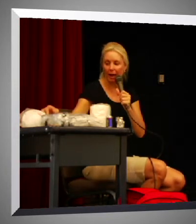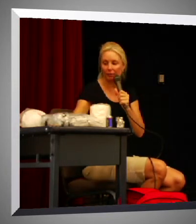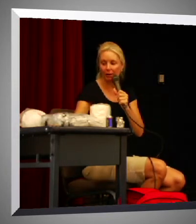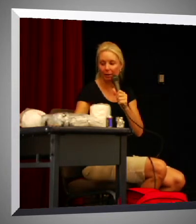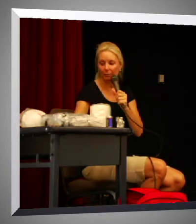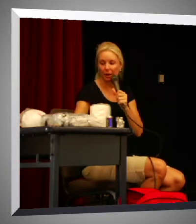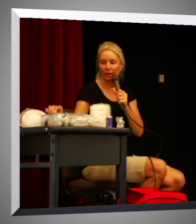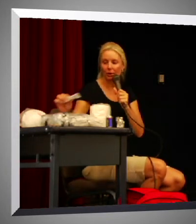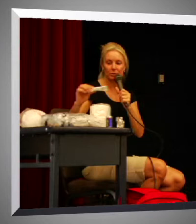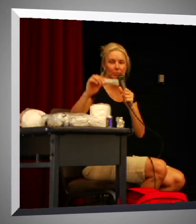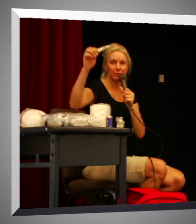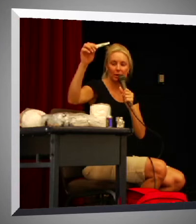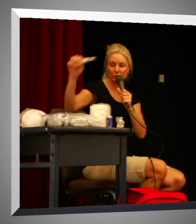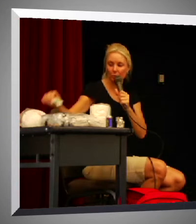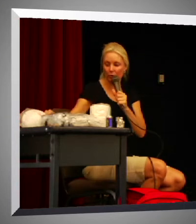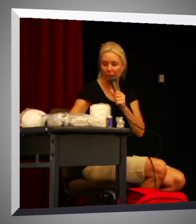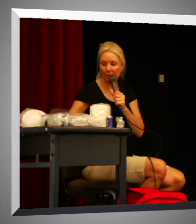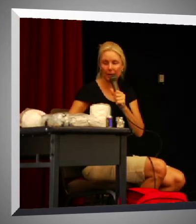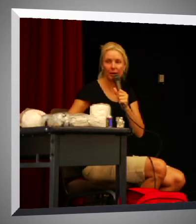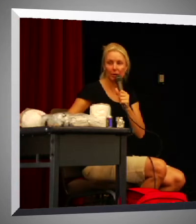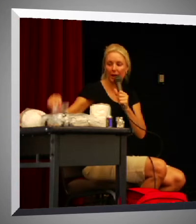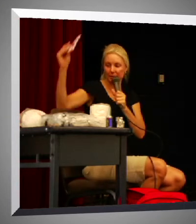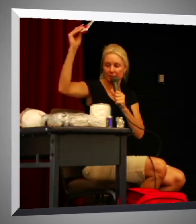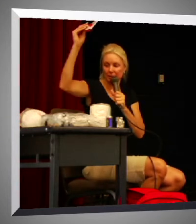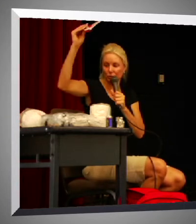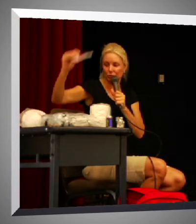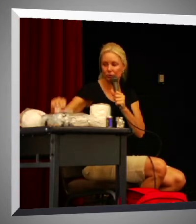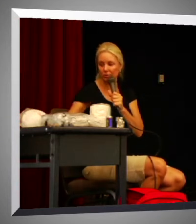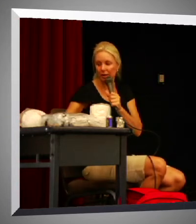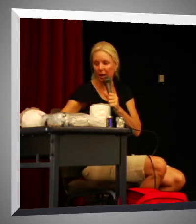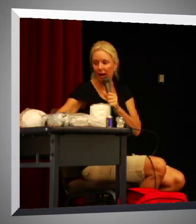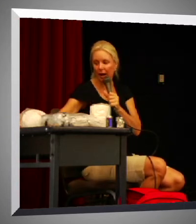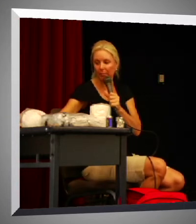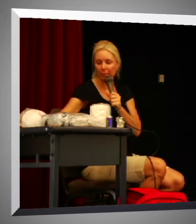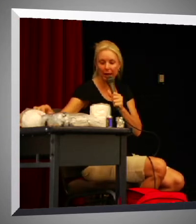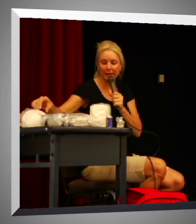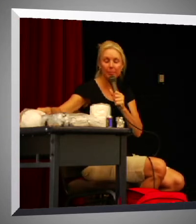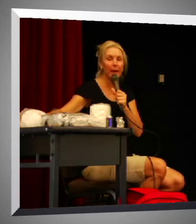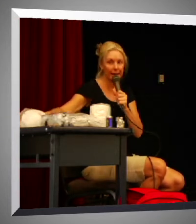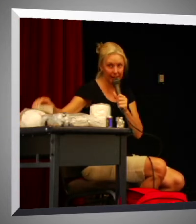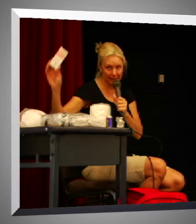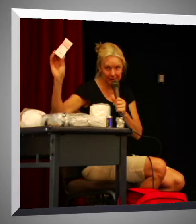have, you know, some Neosporin maybe. I'm have some scissors. I'm going to have some band-aids.